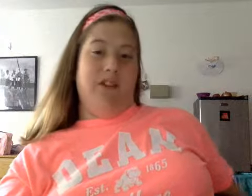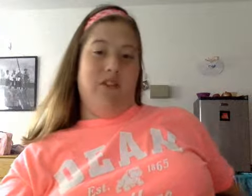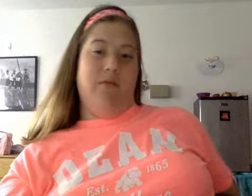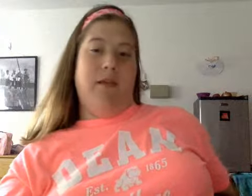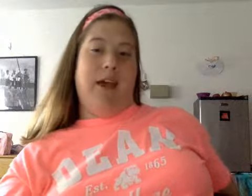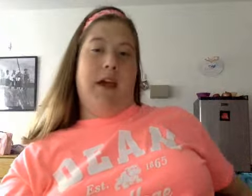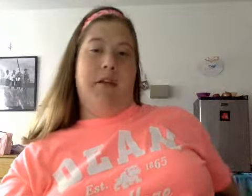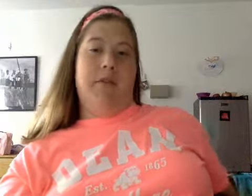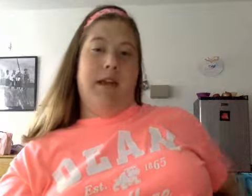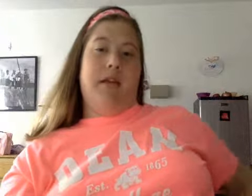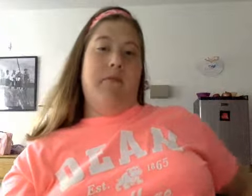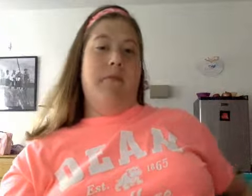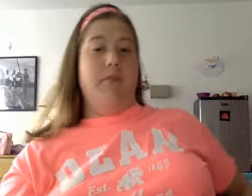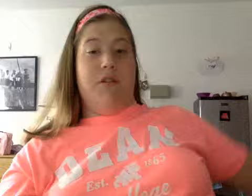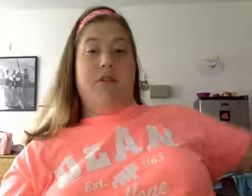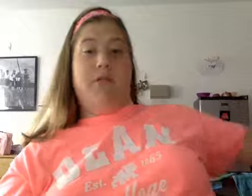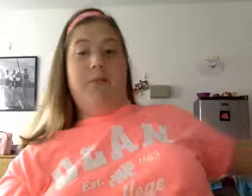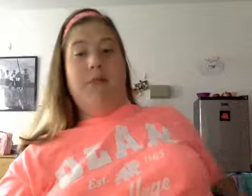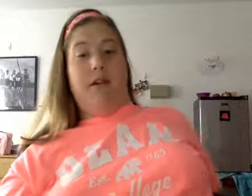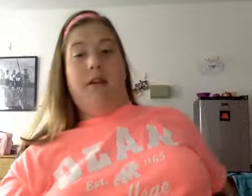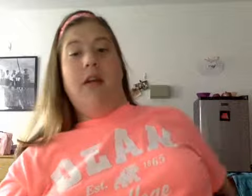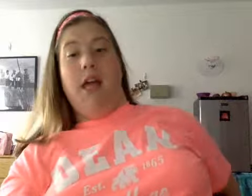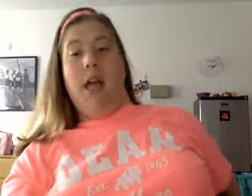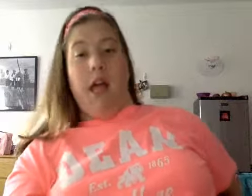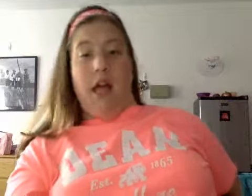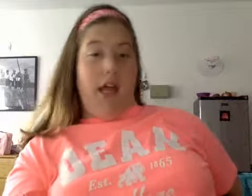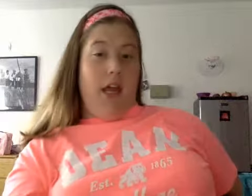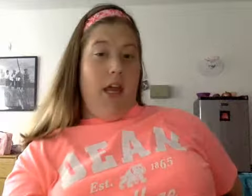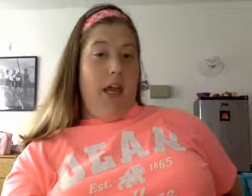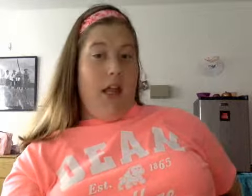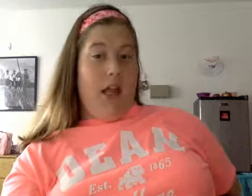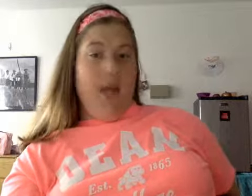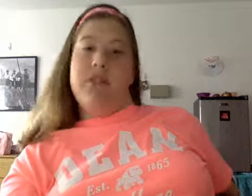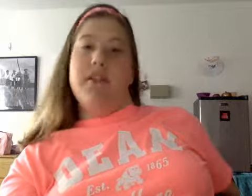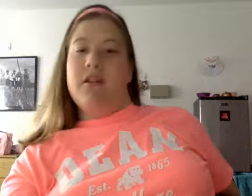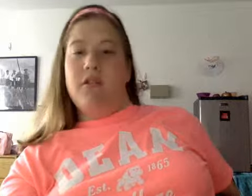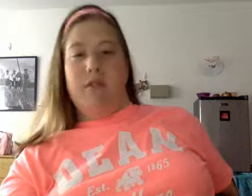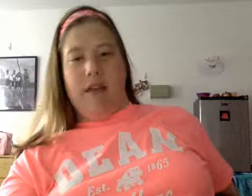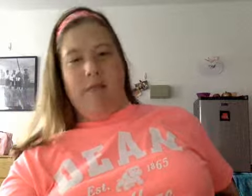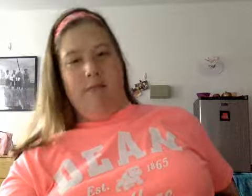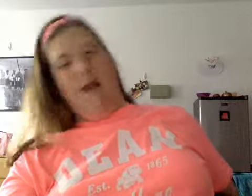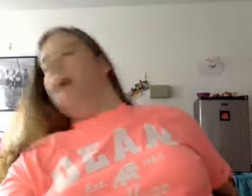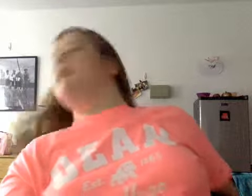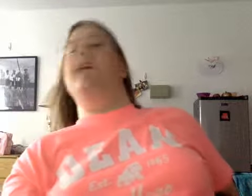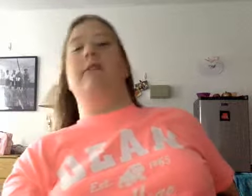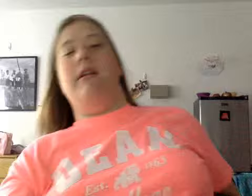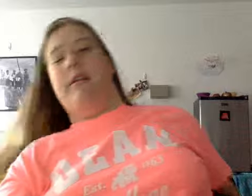and right now which I should really be doing and it's not cool like why do you need to